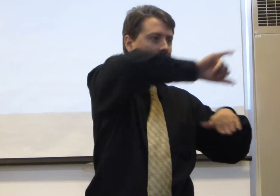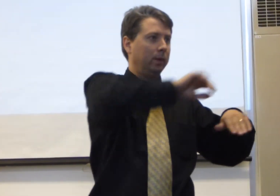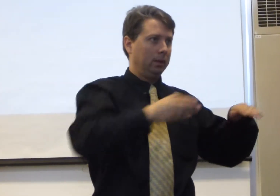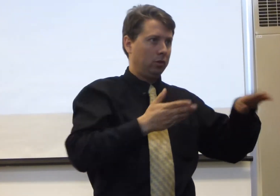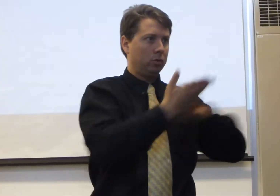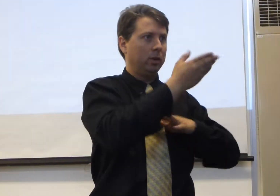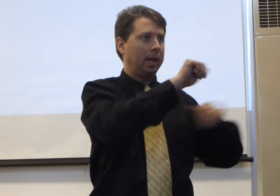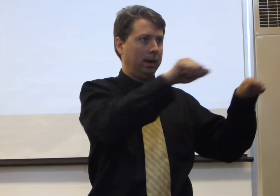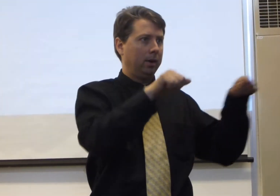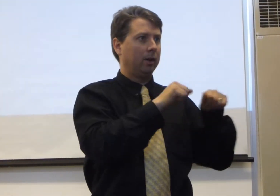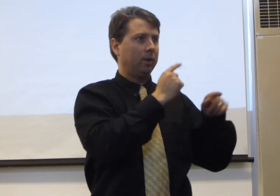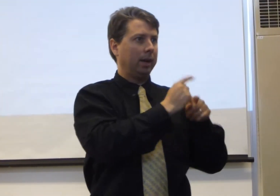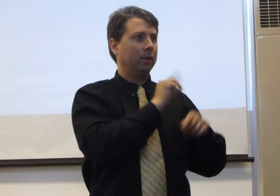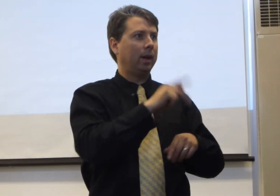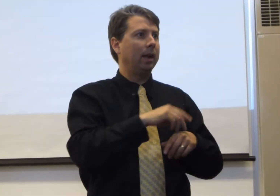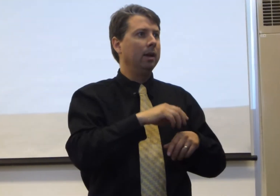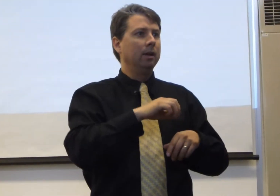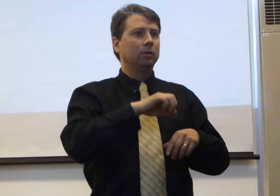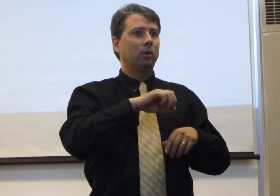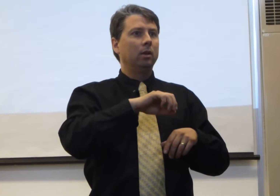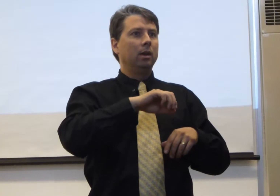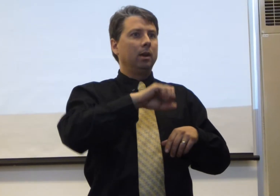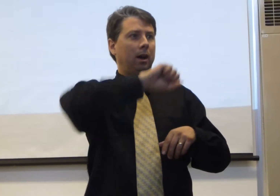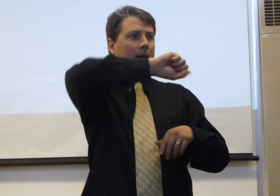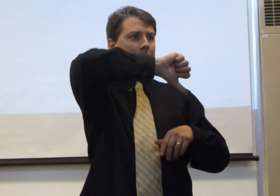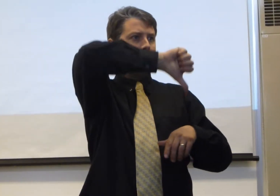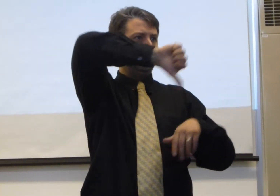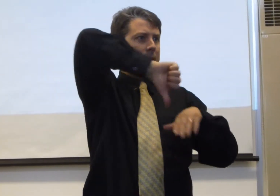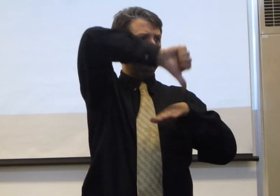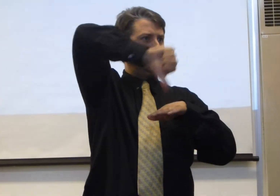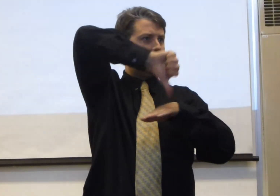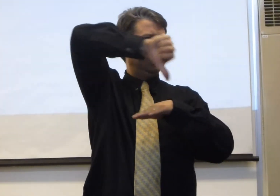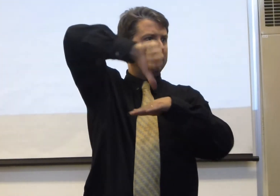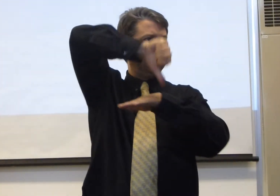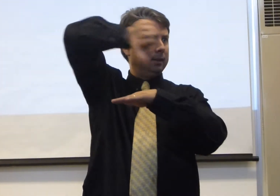went through that area, right, okay, so is this a sign, like this?